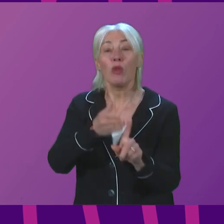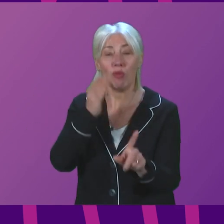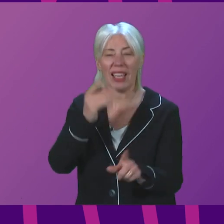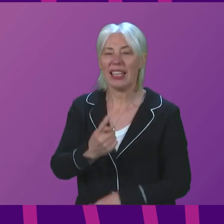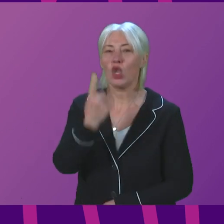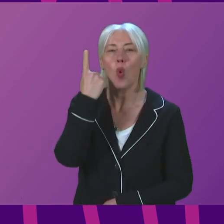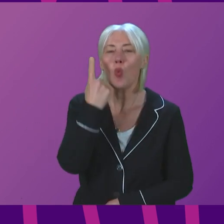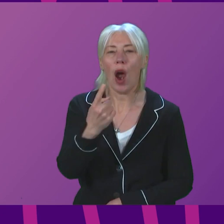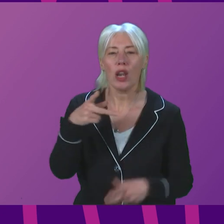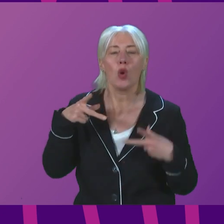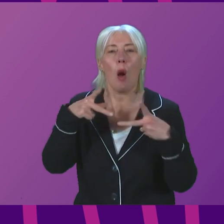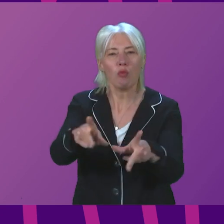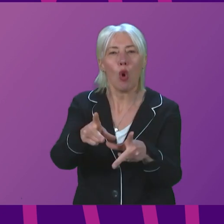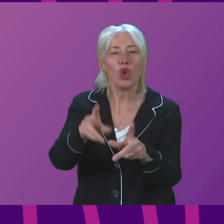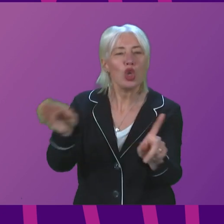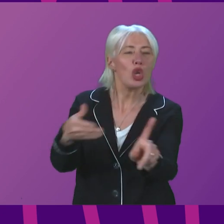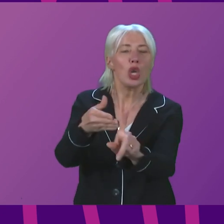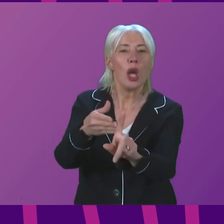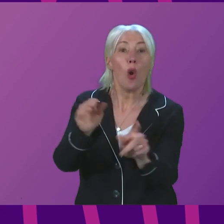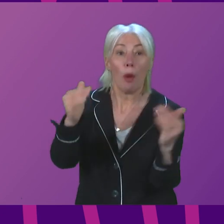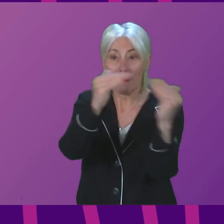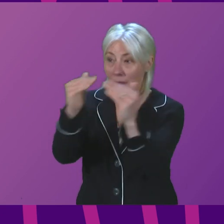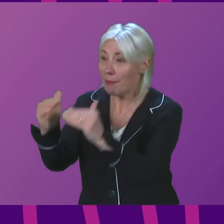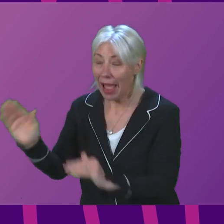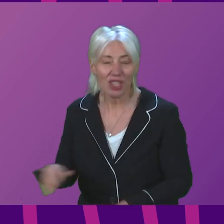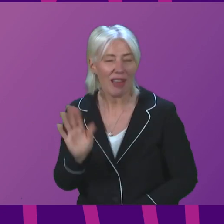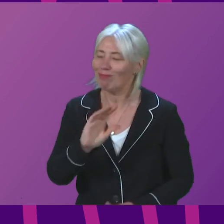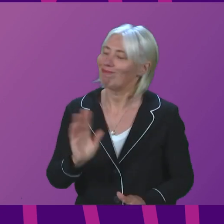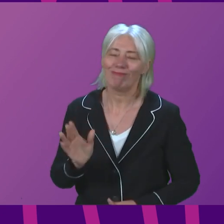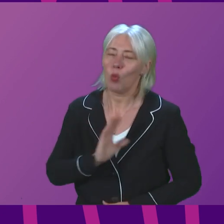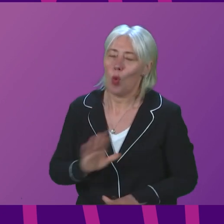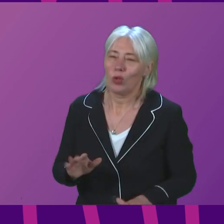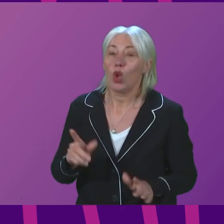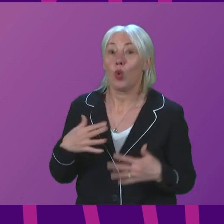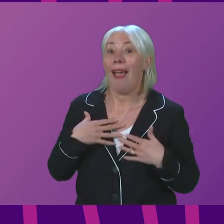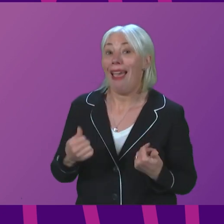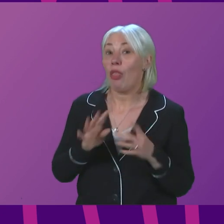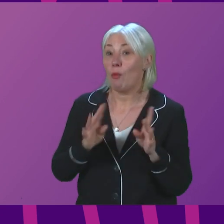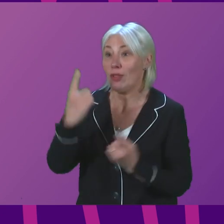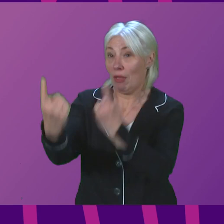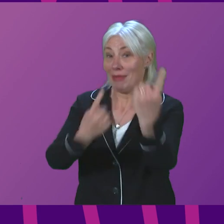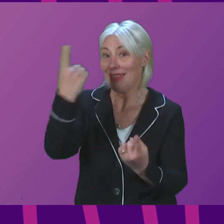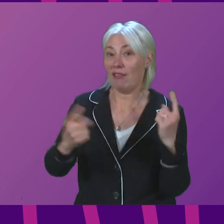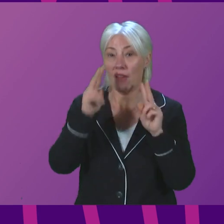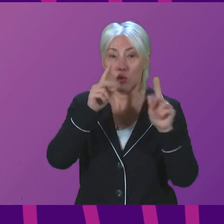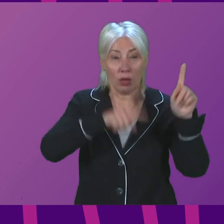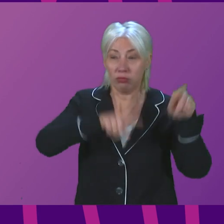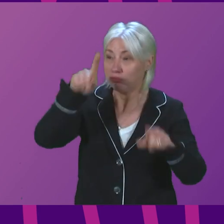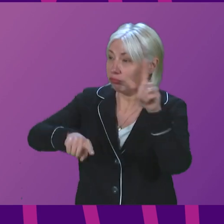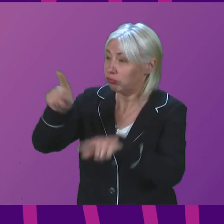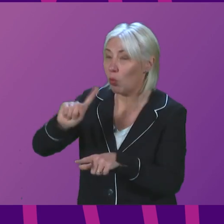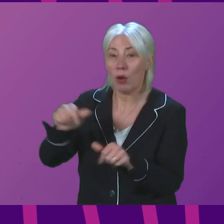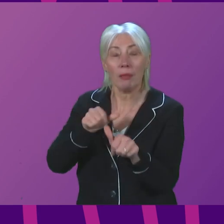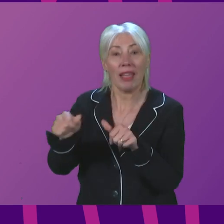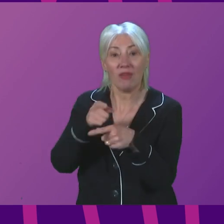that no one single approach is going to fit all areas and circumstances. So health boards have to look at a range of approaches. In terms of